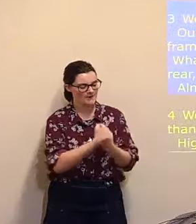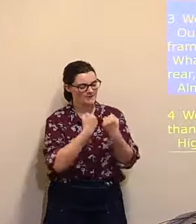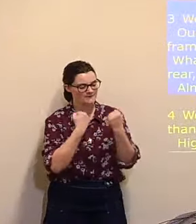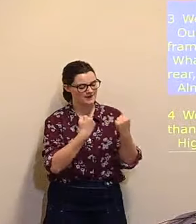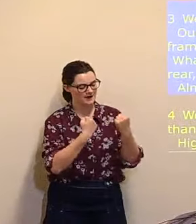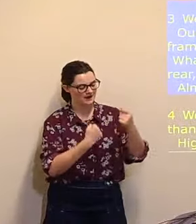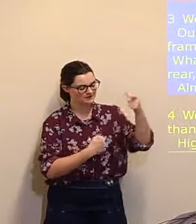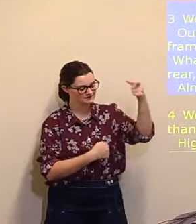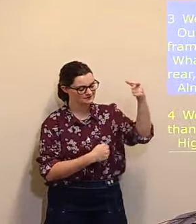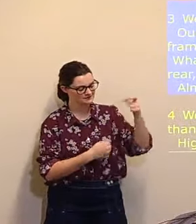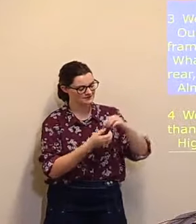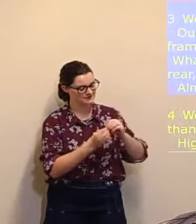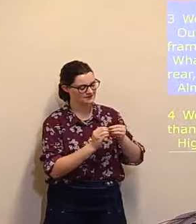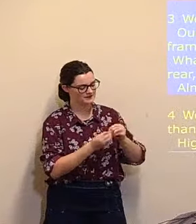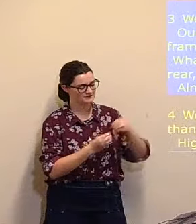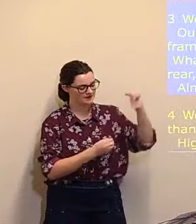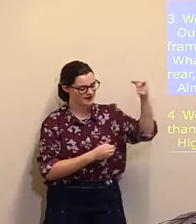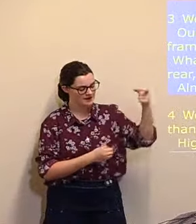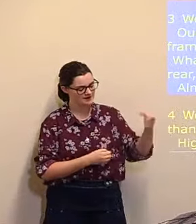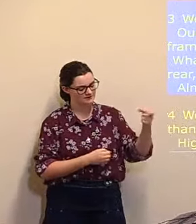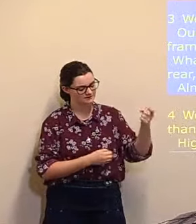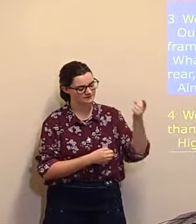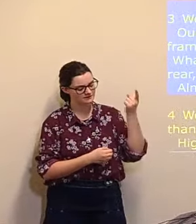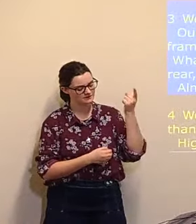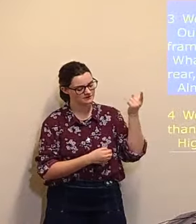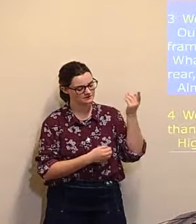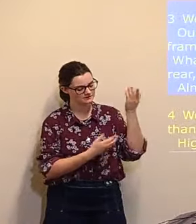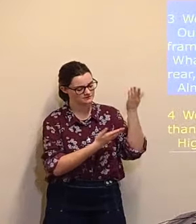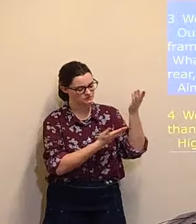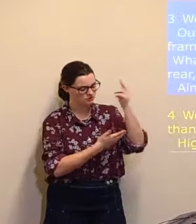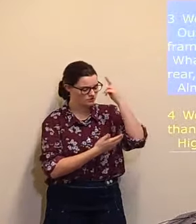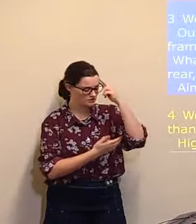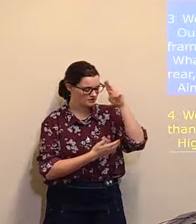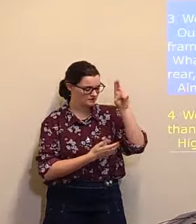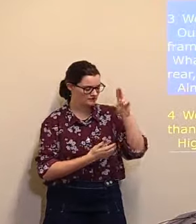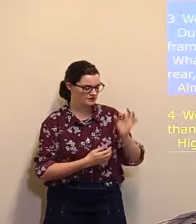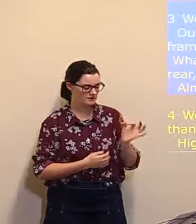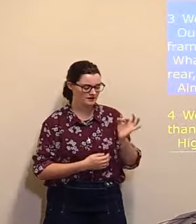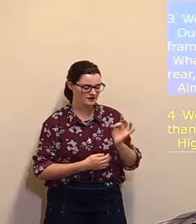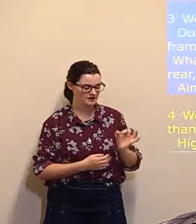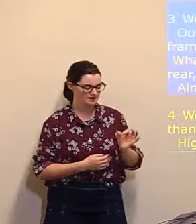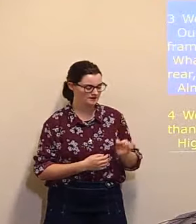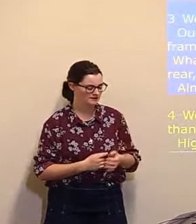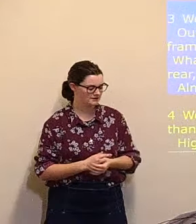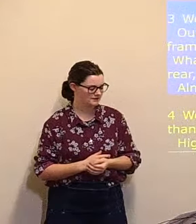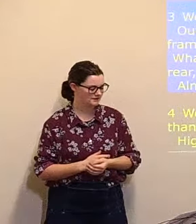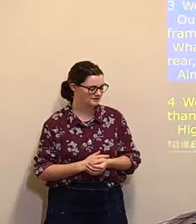Almighty maker to thy name